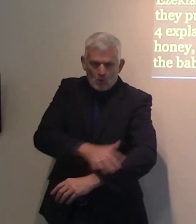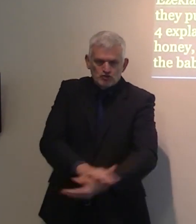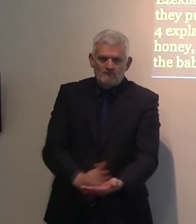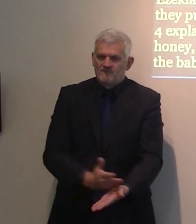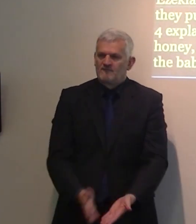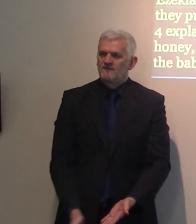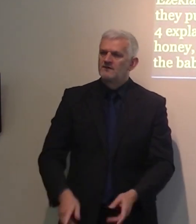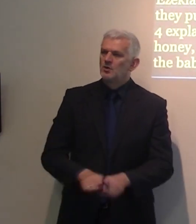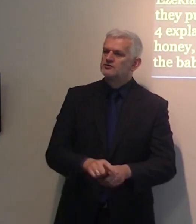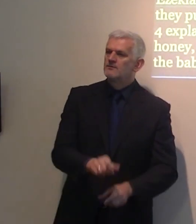child against rashes.